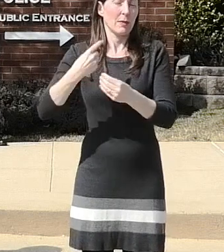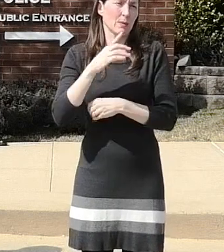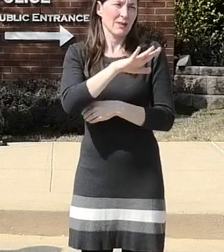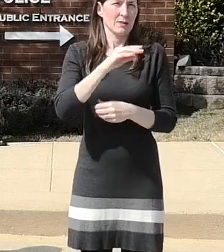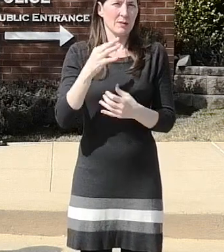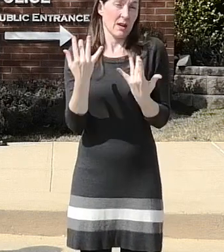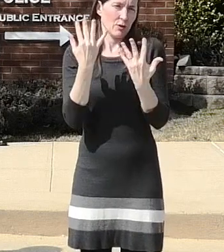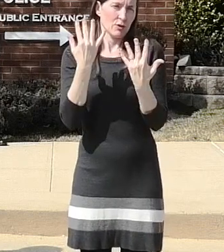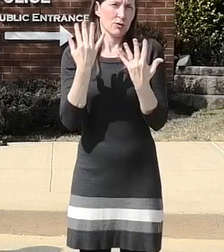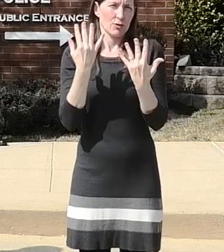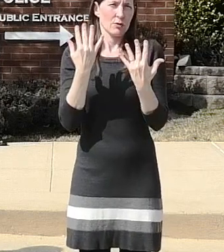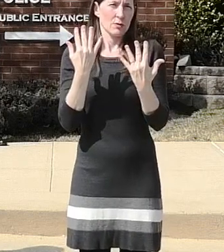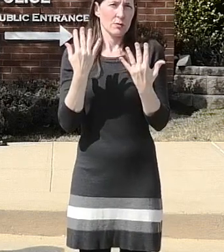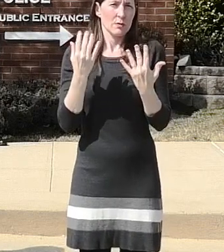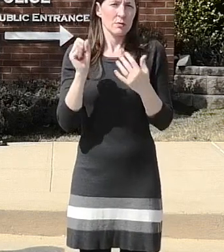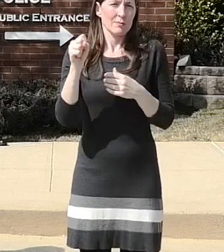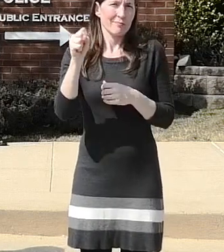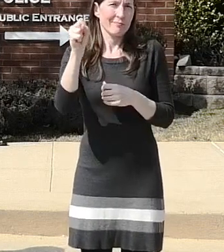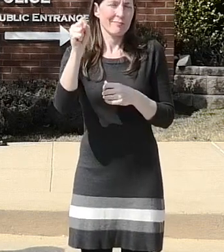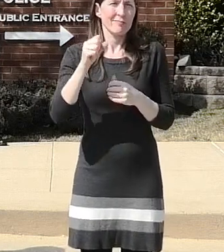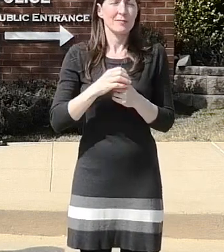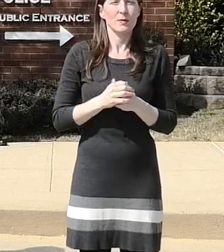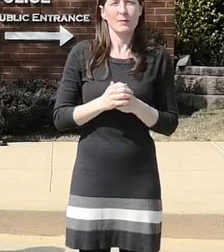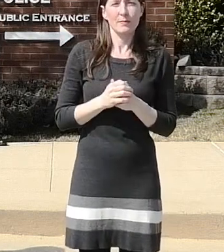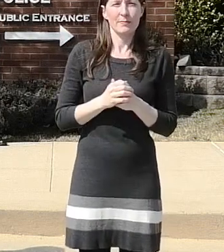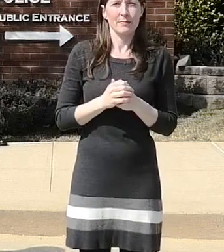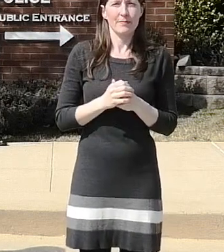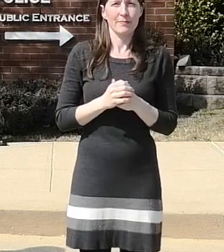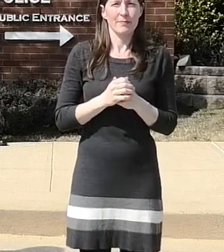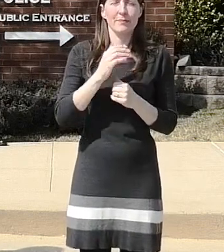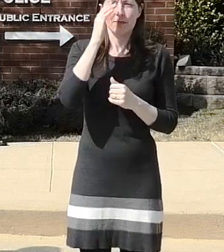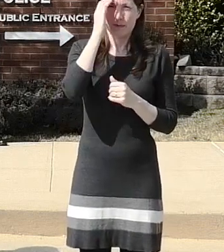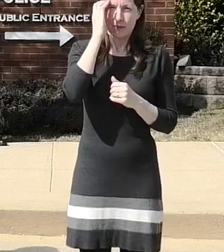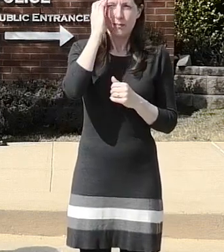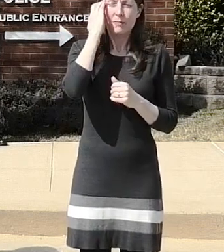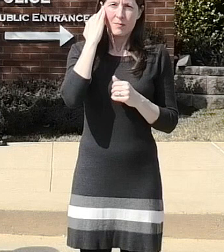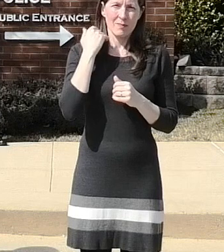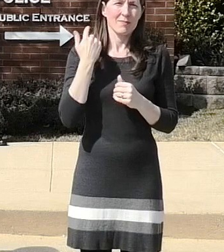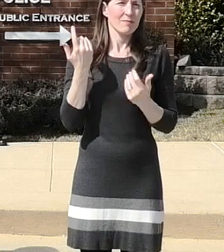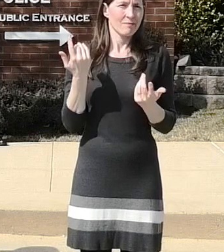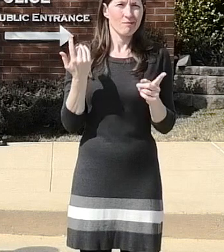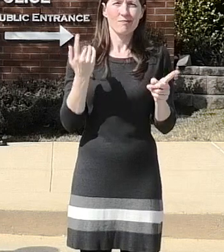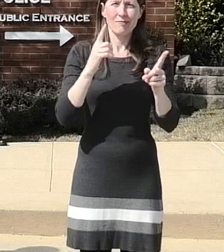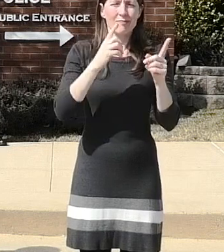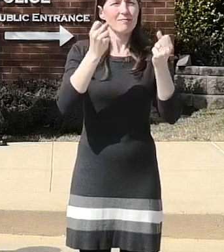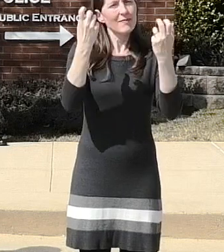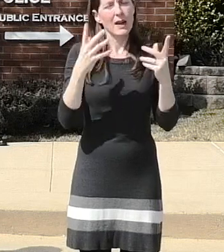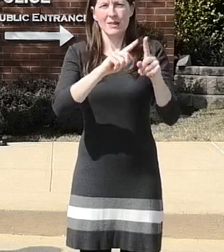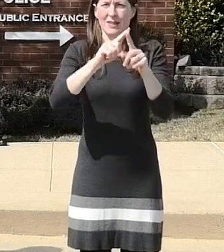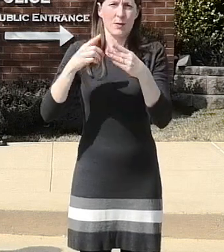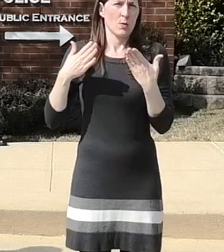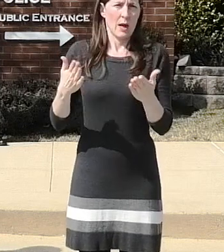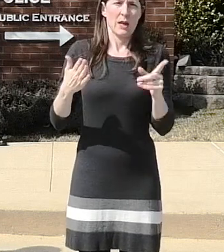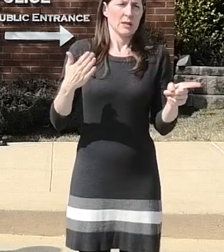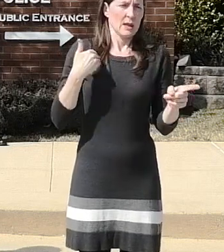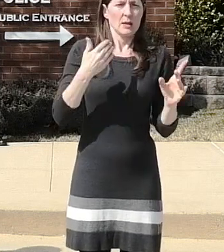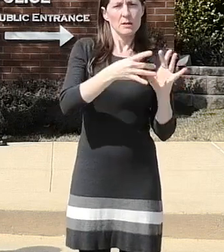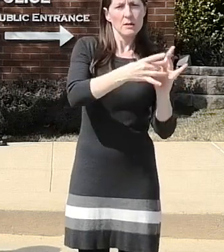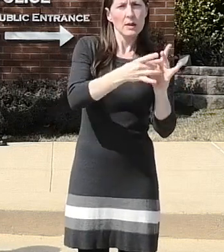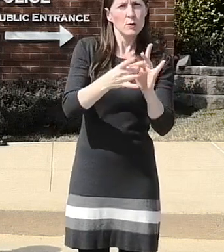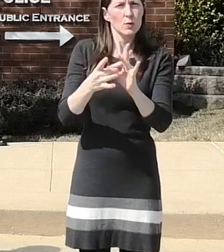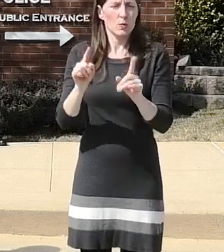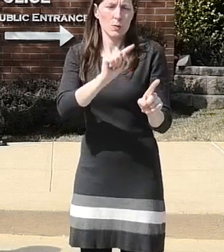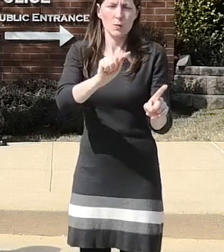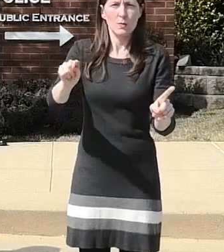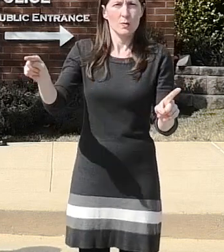a lot of different facets he was linked to these victims as as noted in the charging document uh